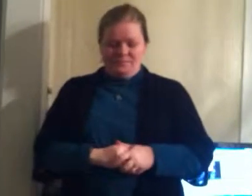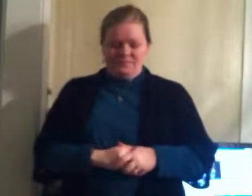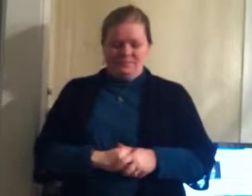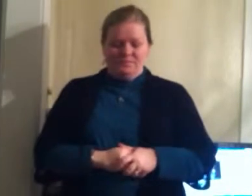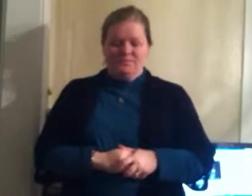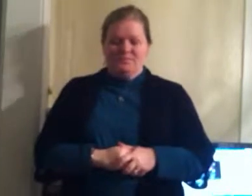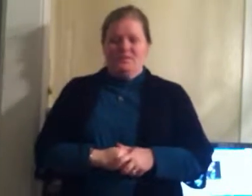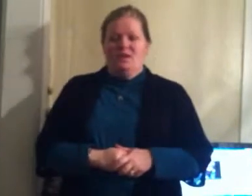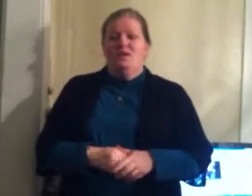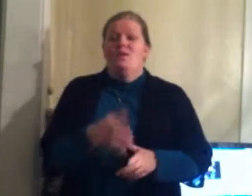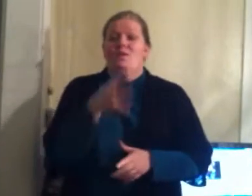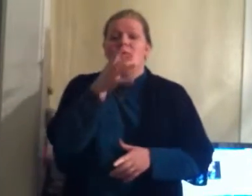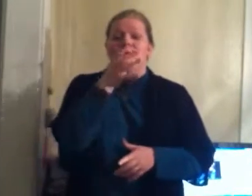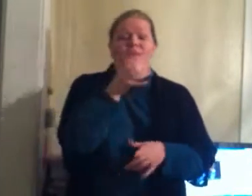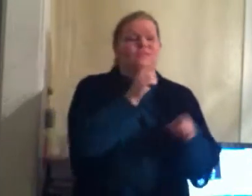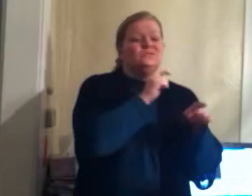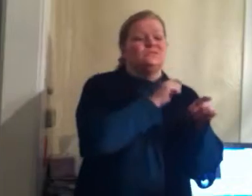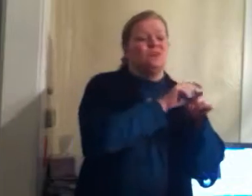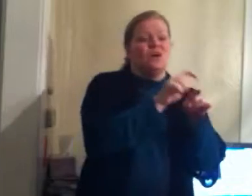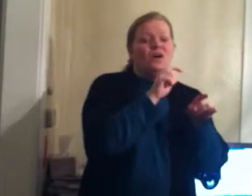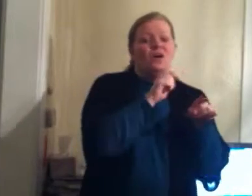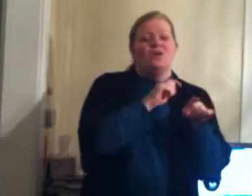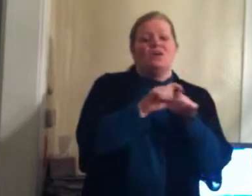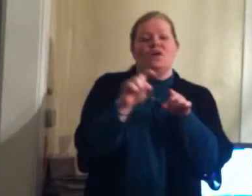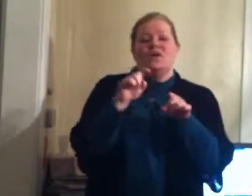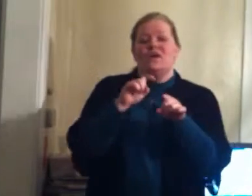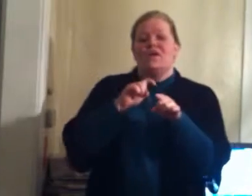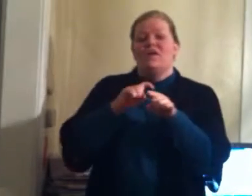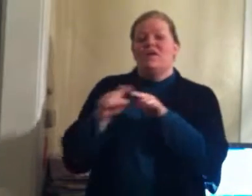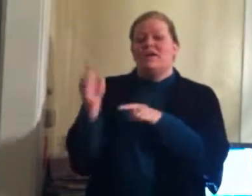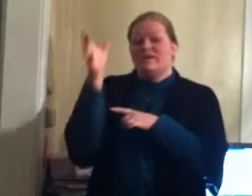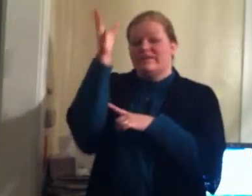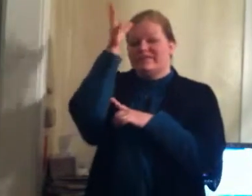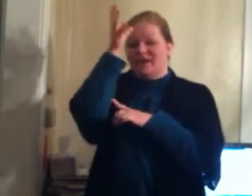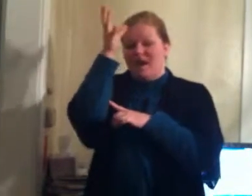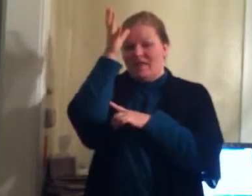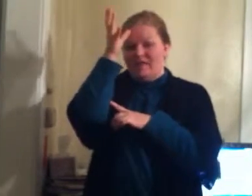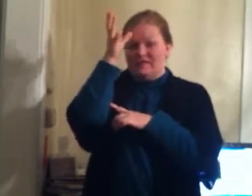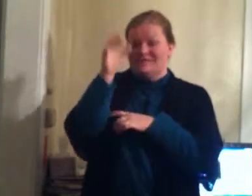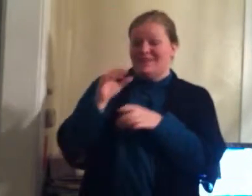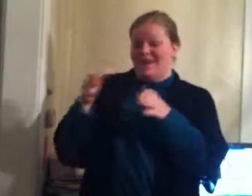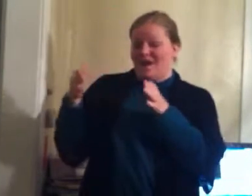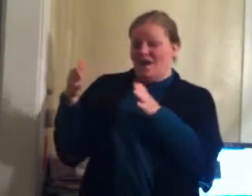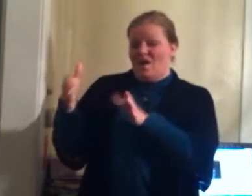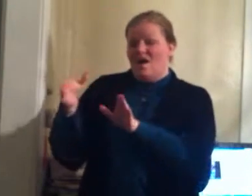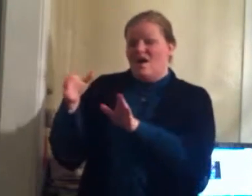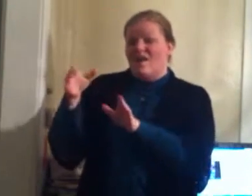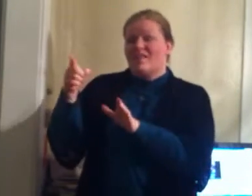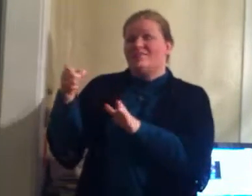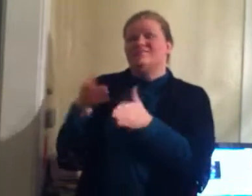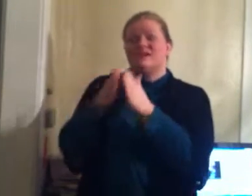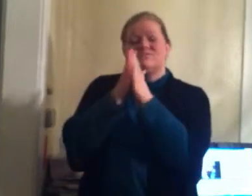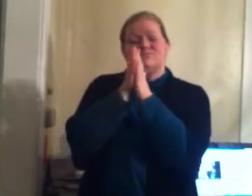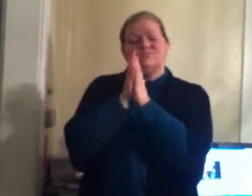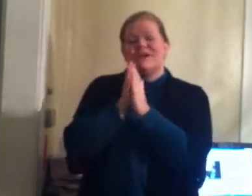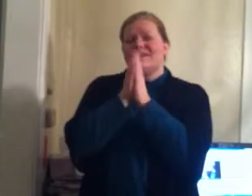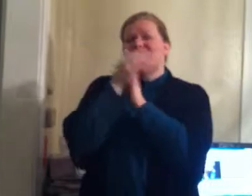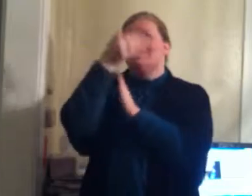The brothers on the front, falls in the hall Pray for